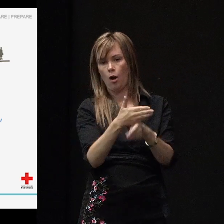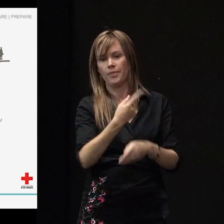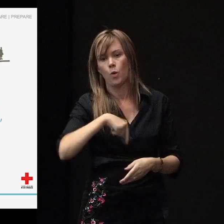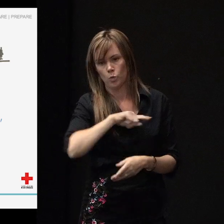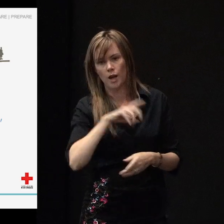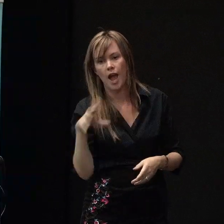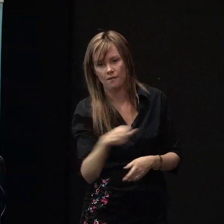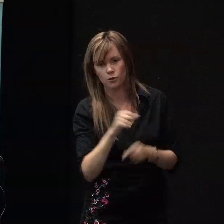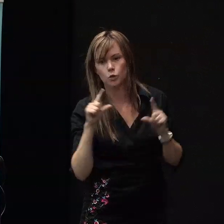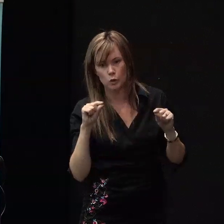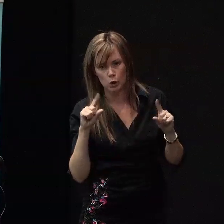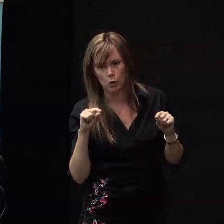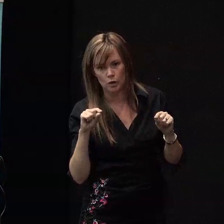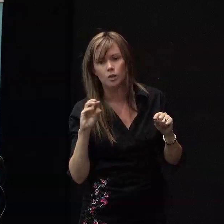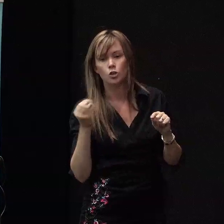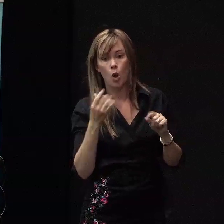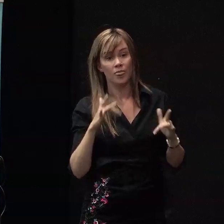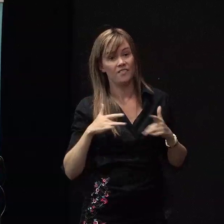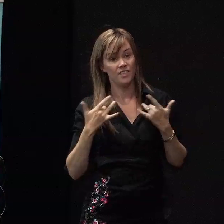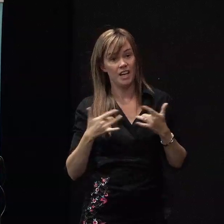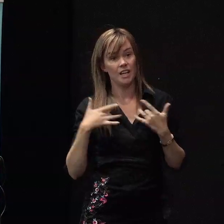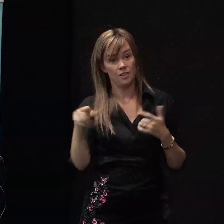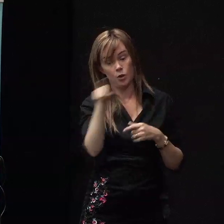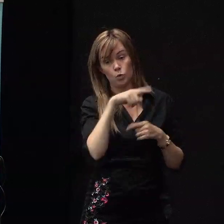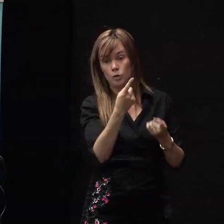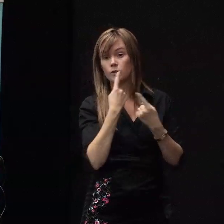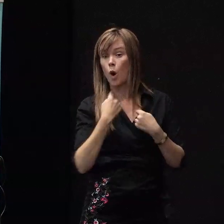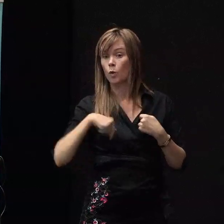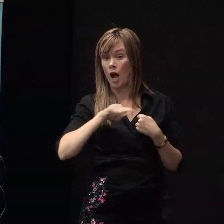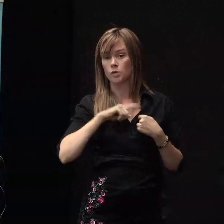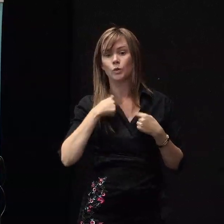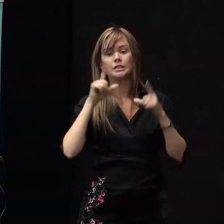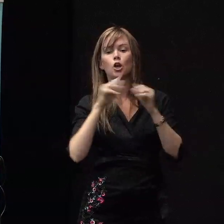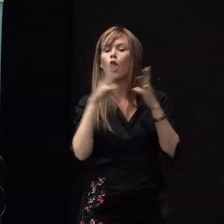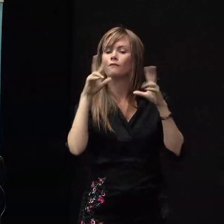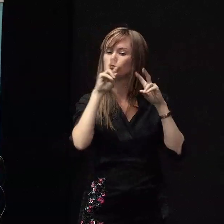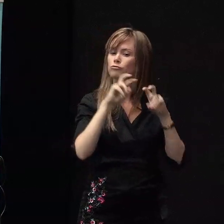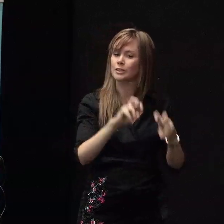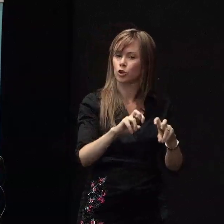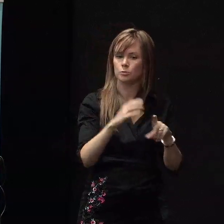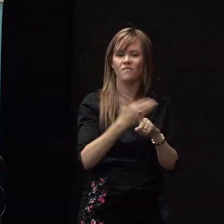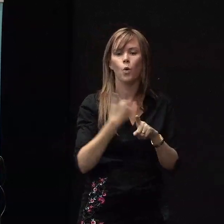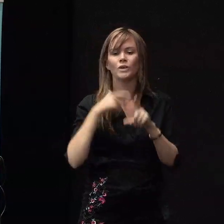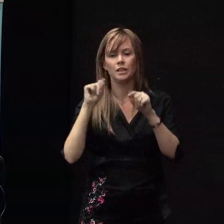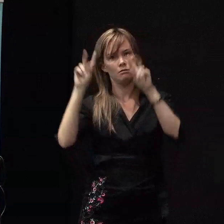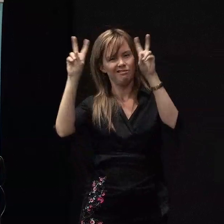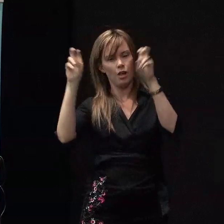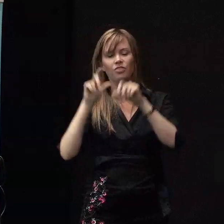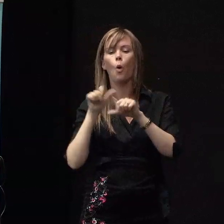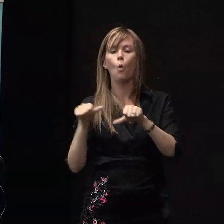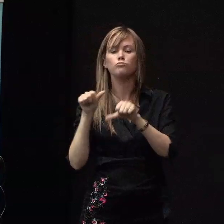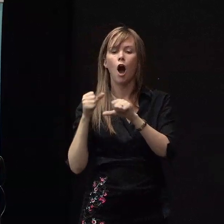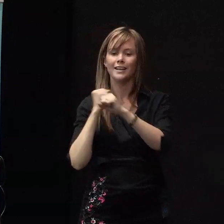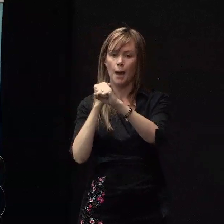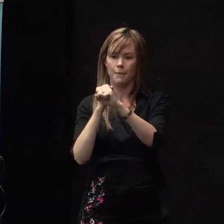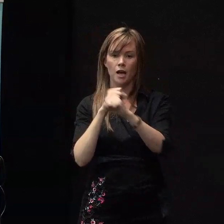and some of the feelings that you guys told us, because we did a lot of research before we did the All Right campaign. And these feelings